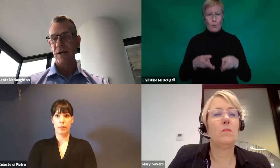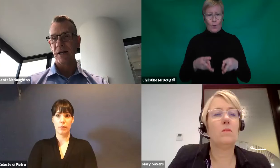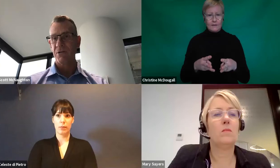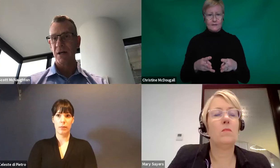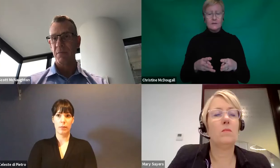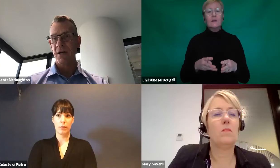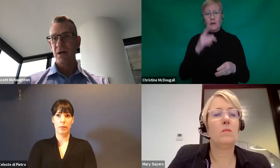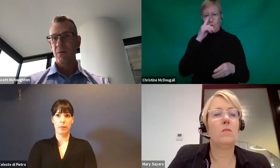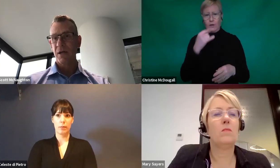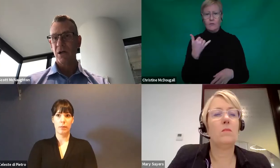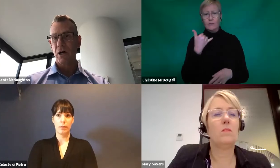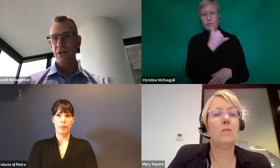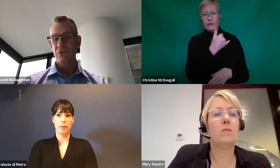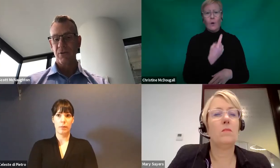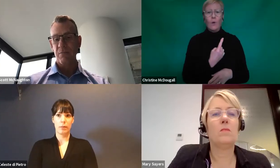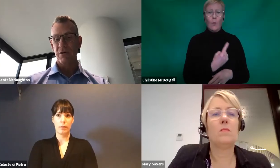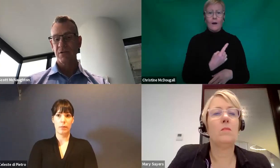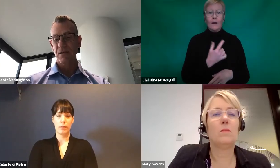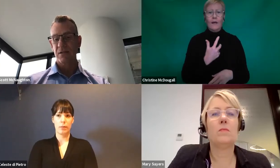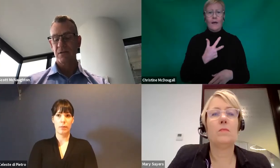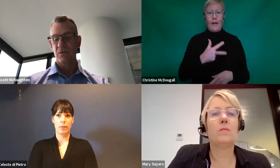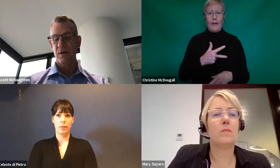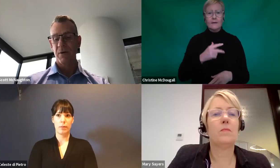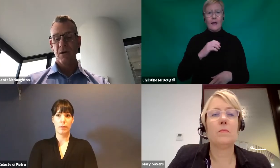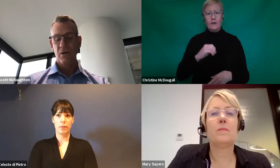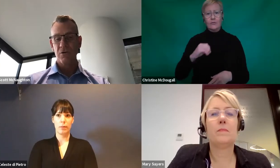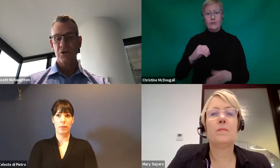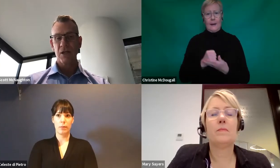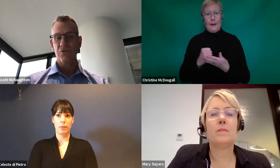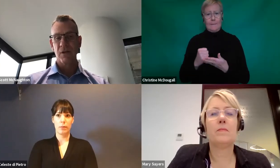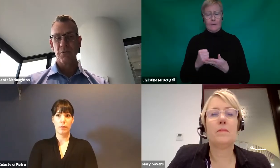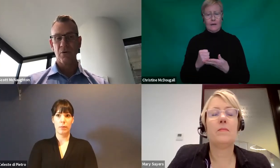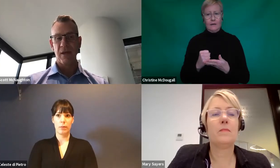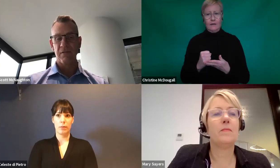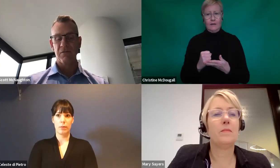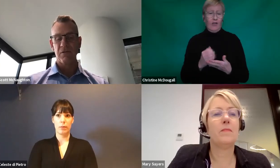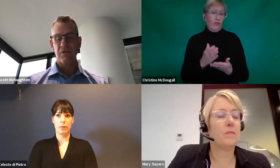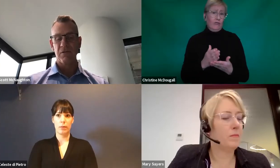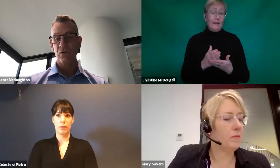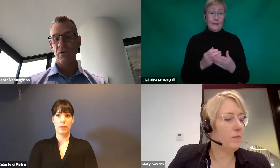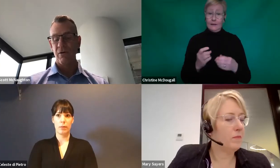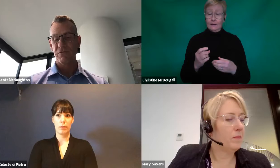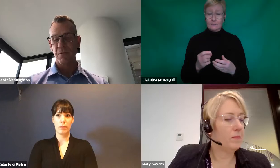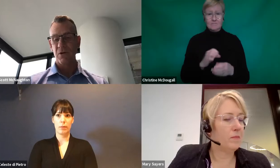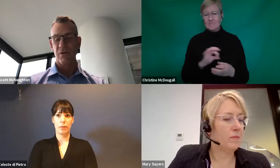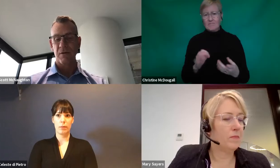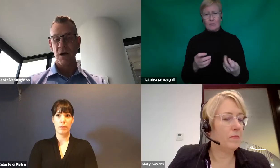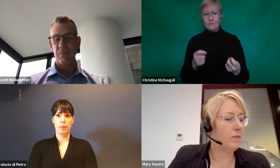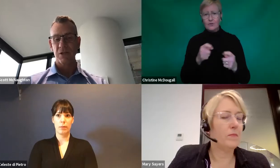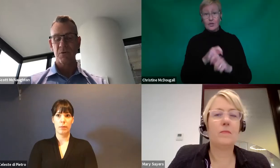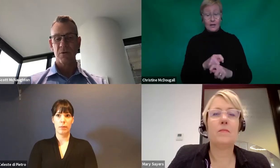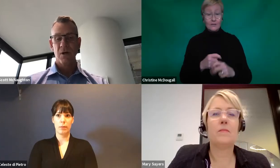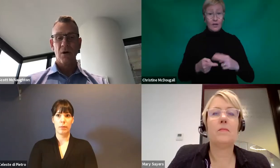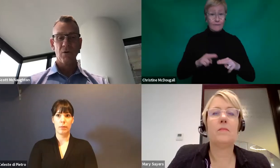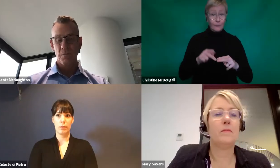via the 1800 number, and we can guide you through that process. So no change, really important that if you know of someone who you think might be